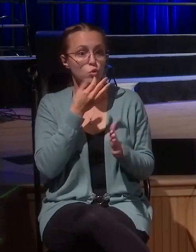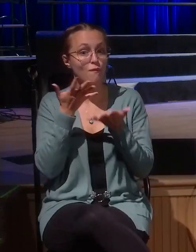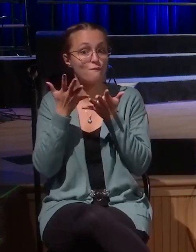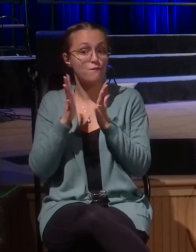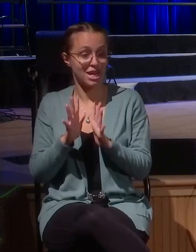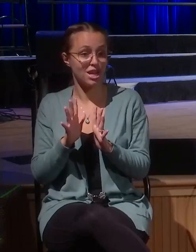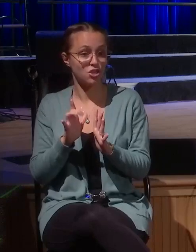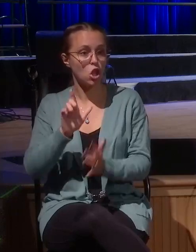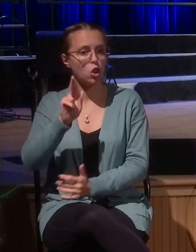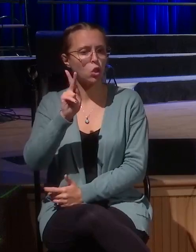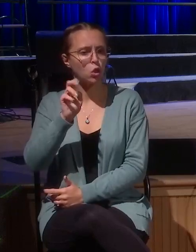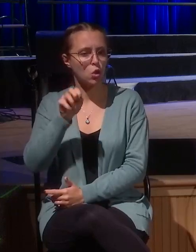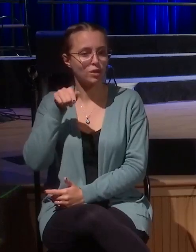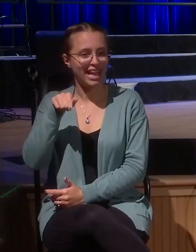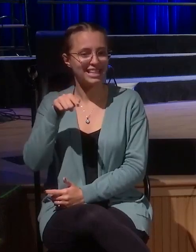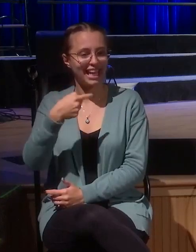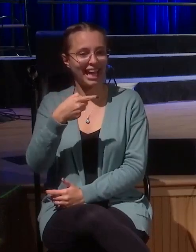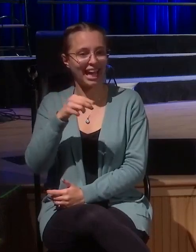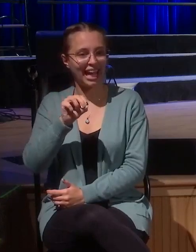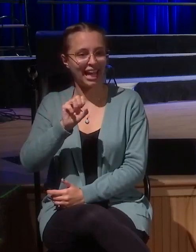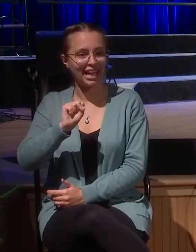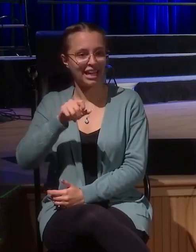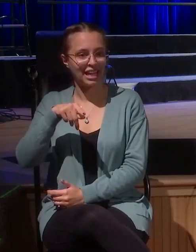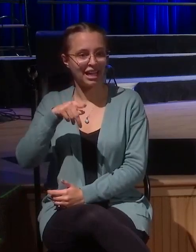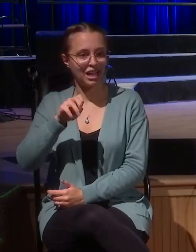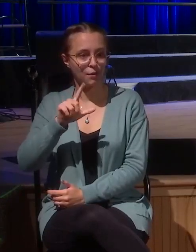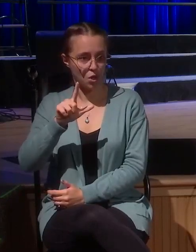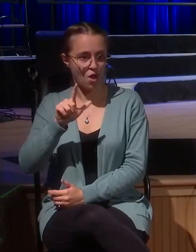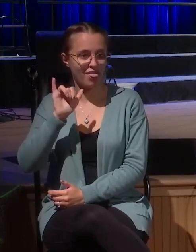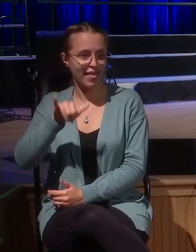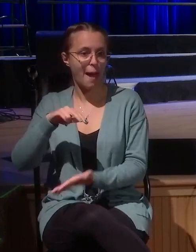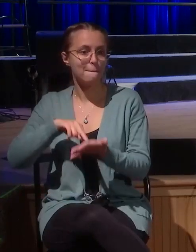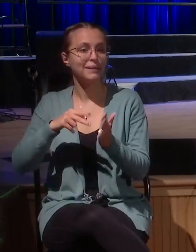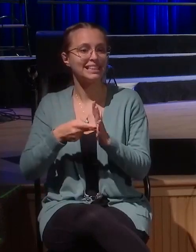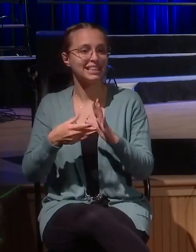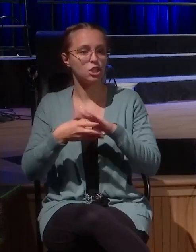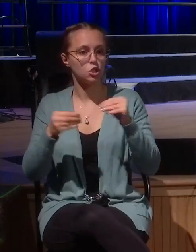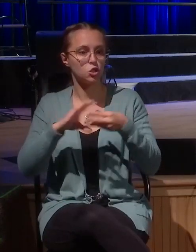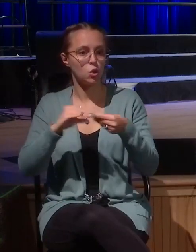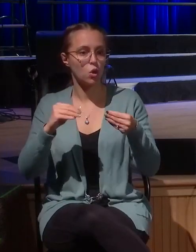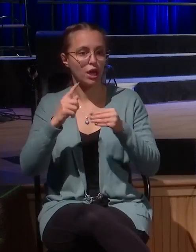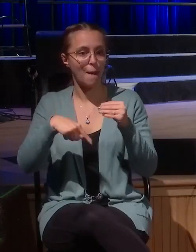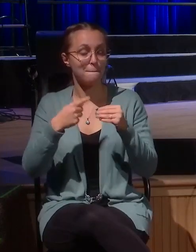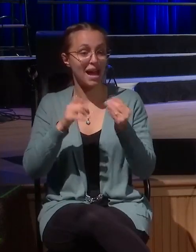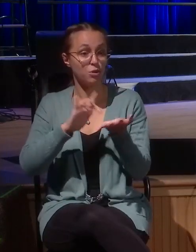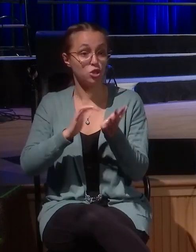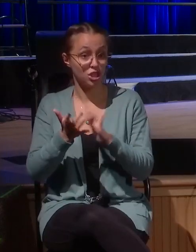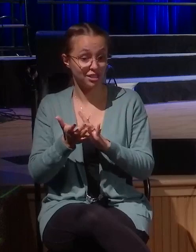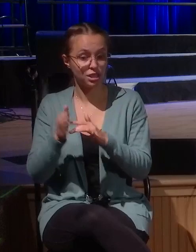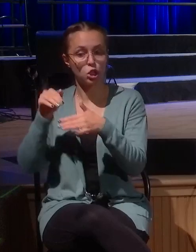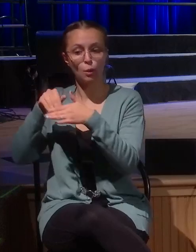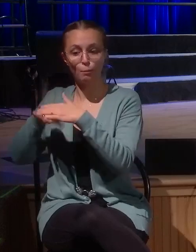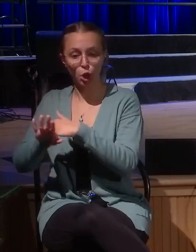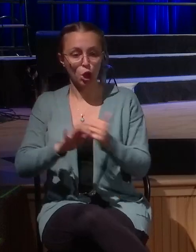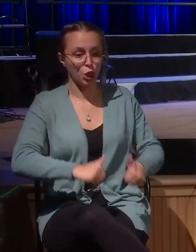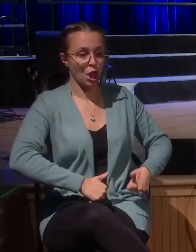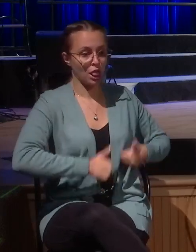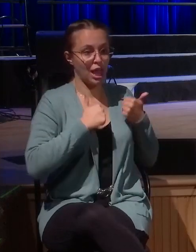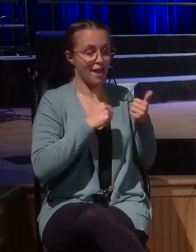the New Testament, the gospel according to Luke. It means it's the story of Jesus, his birth, his life, the miracles he performed, the parables that he did. It's